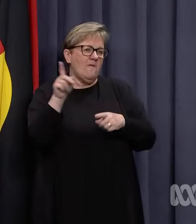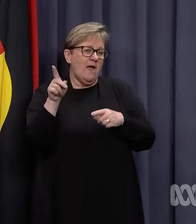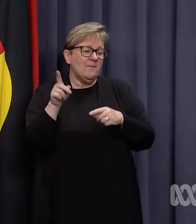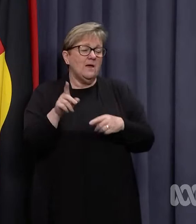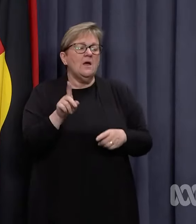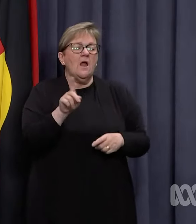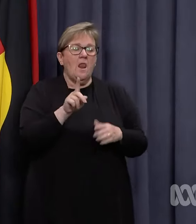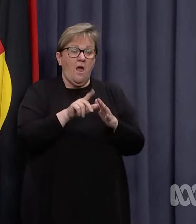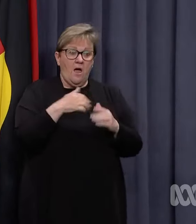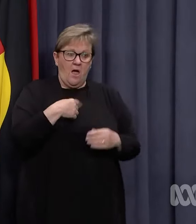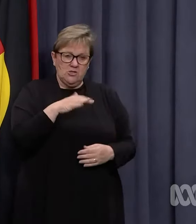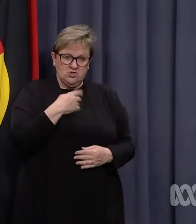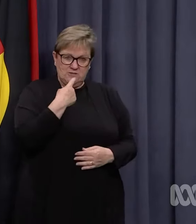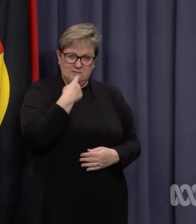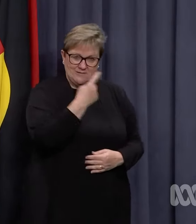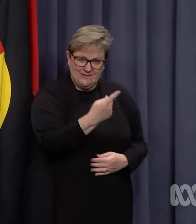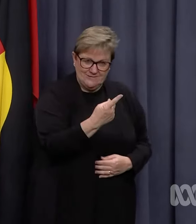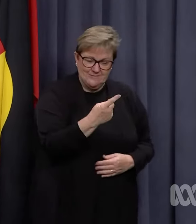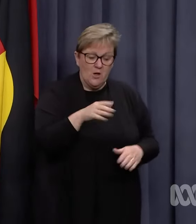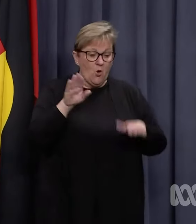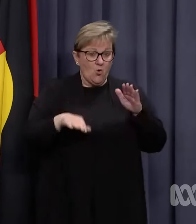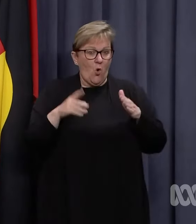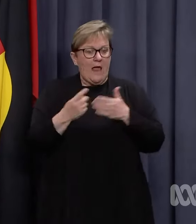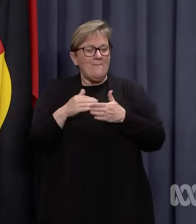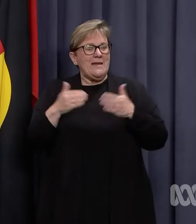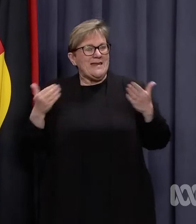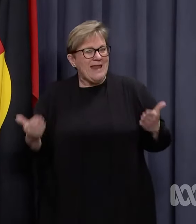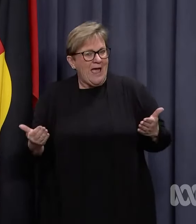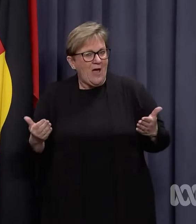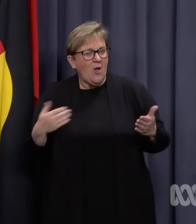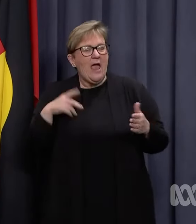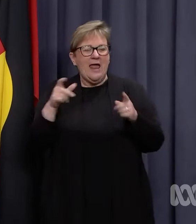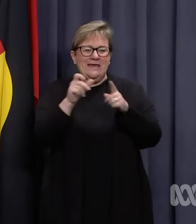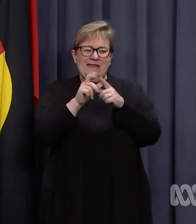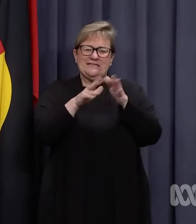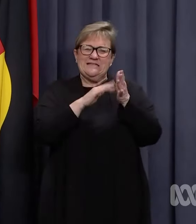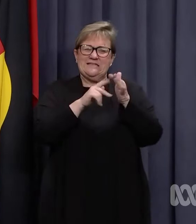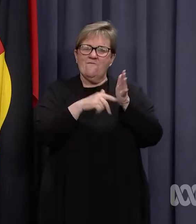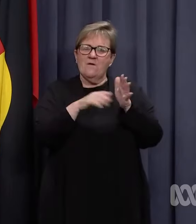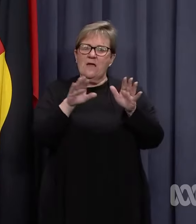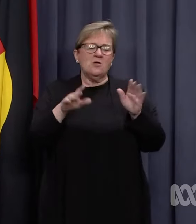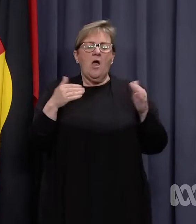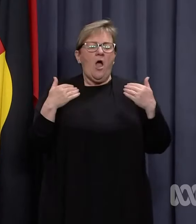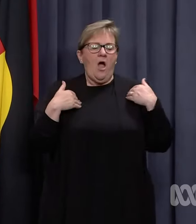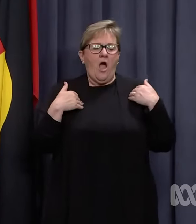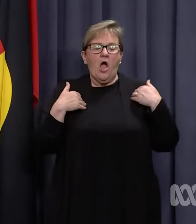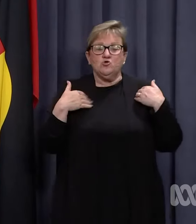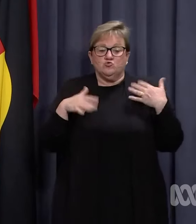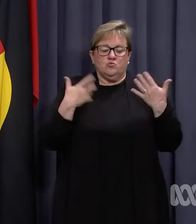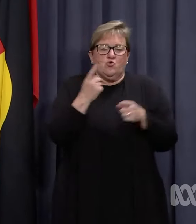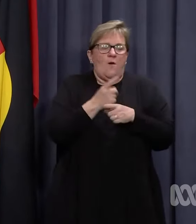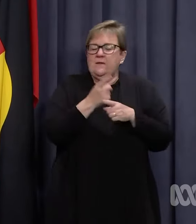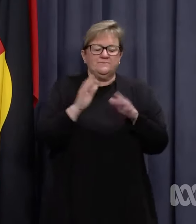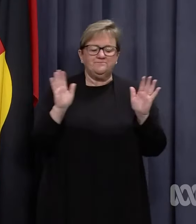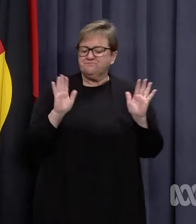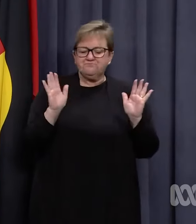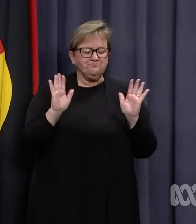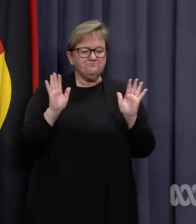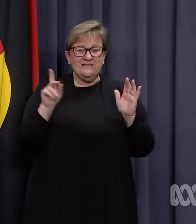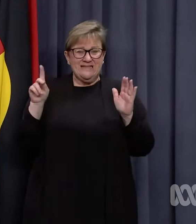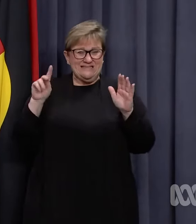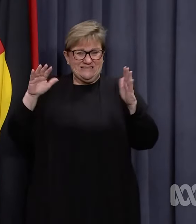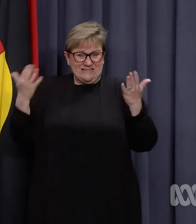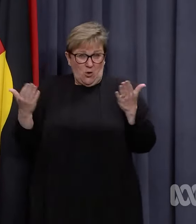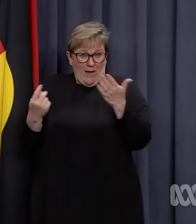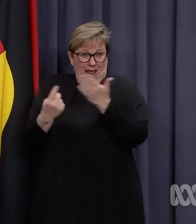As I just said, the case is on foot now, and I know it's a defamation case. I'm not going to comment on a matter that is